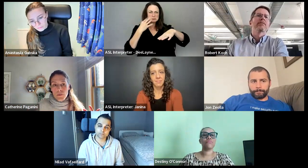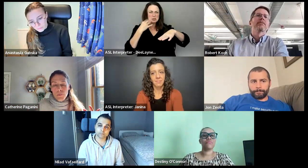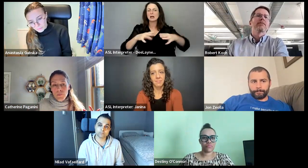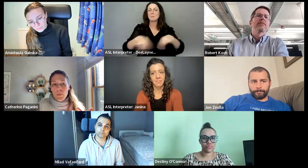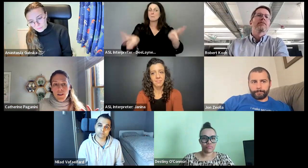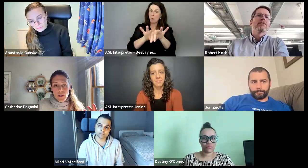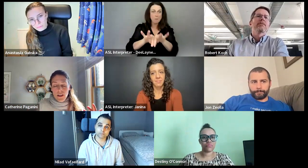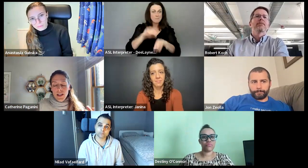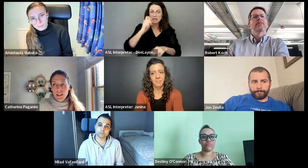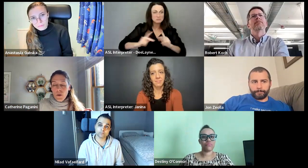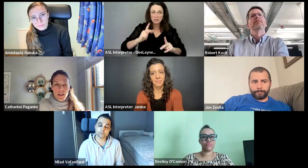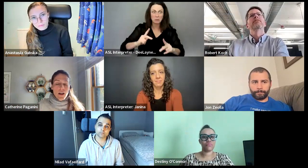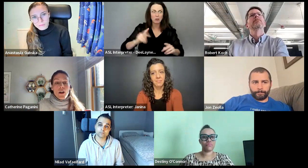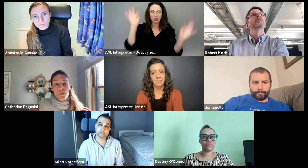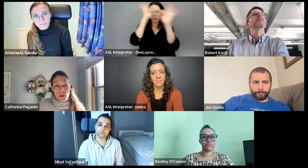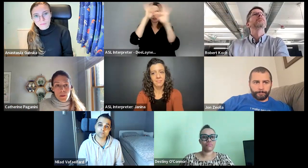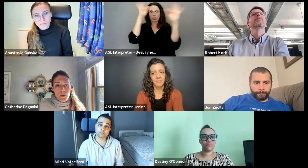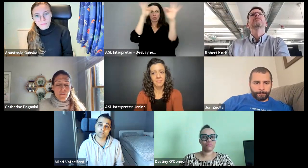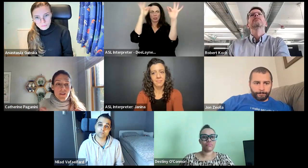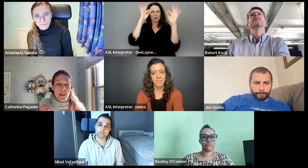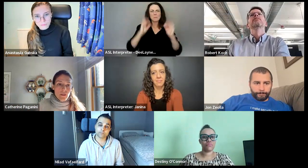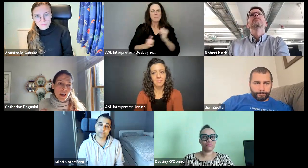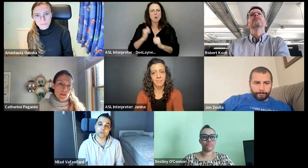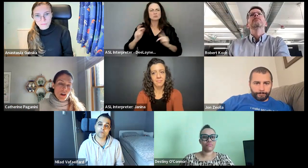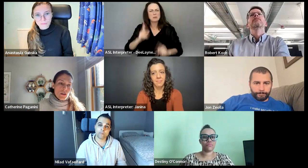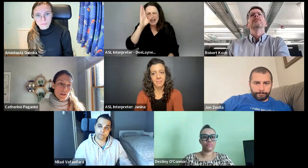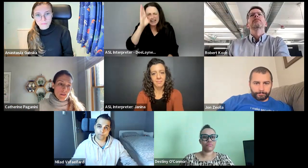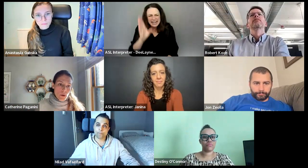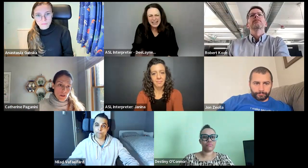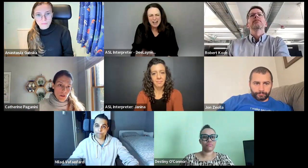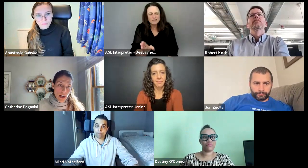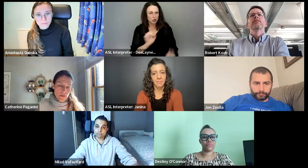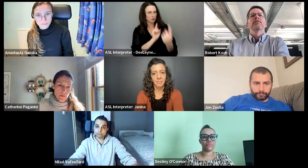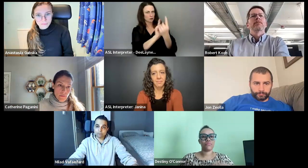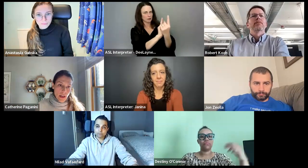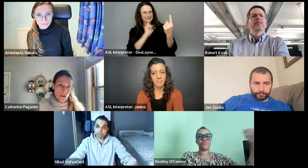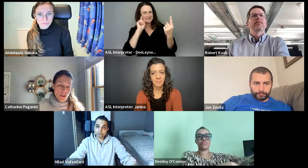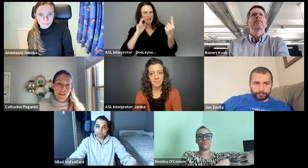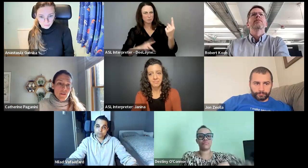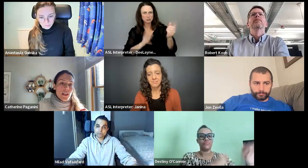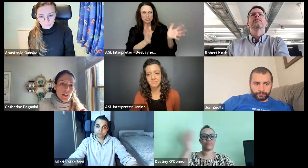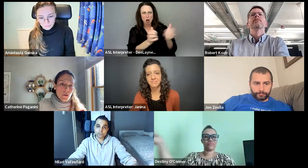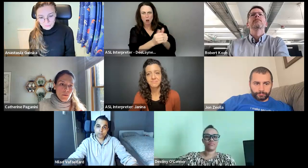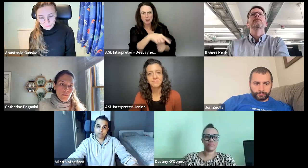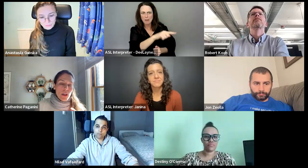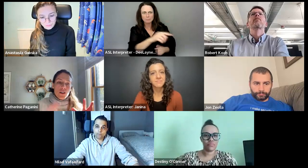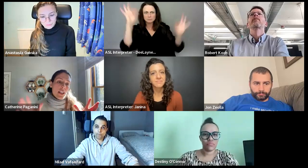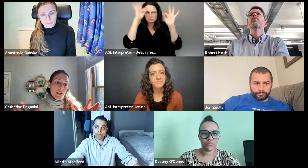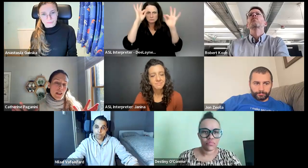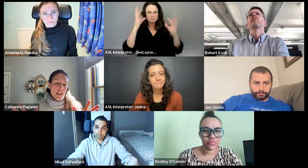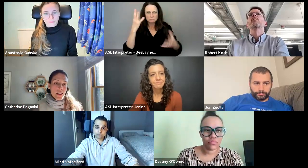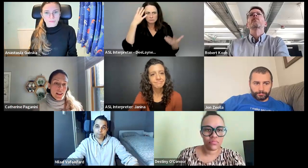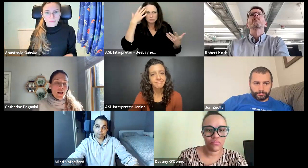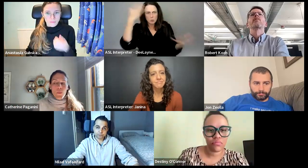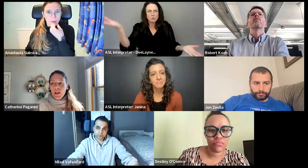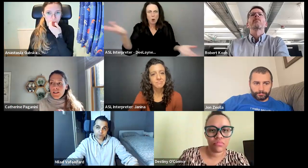important because people have no, like no idea. Most people have never, ever talked to that person in their life. Right. So they have no idea what you're